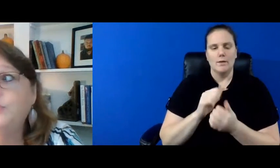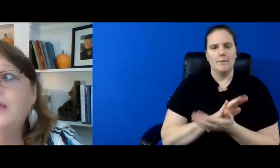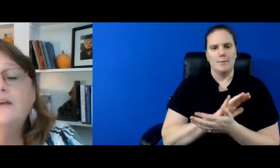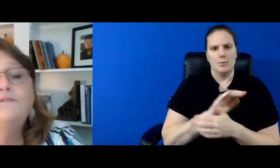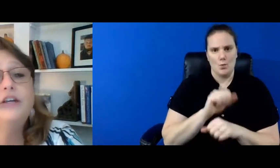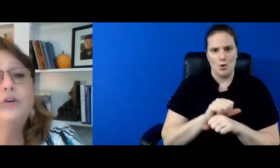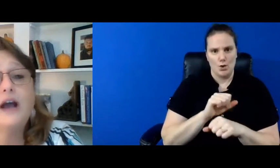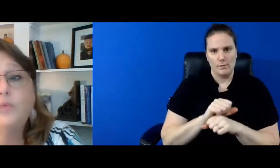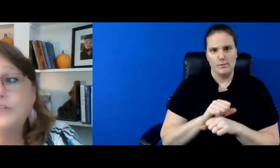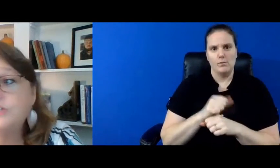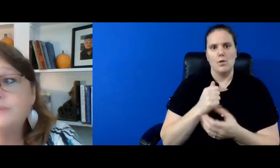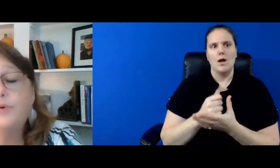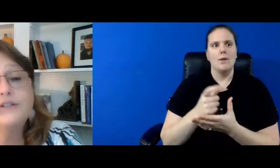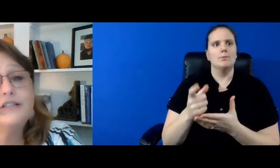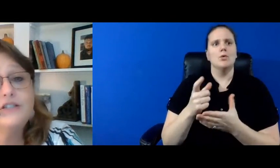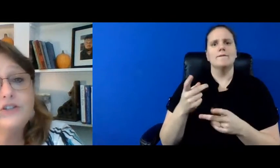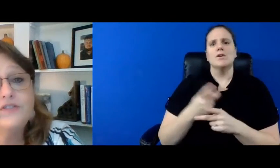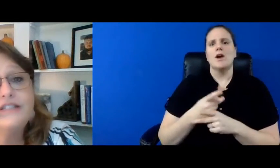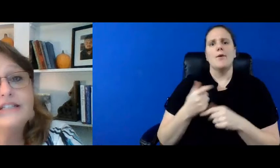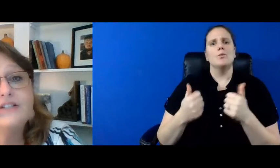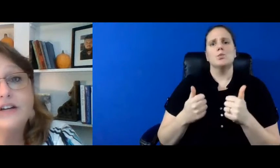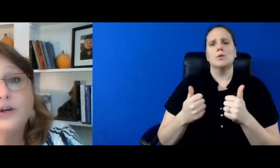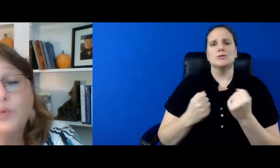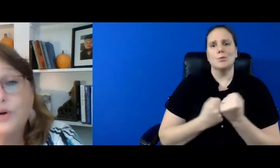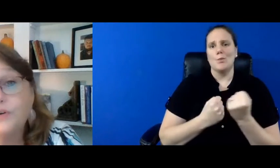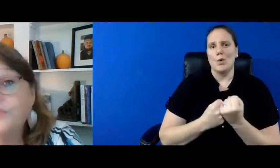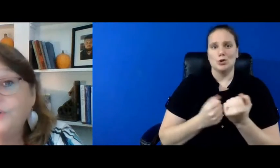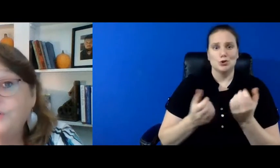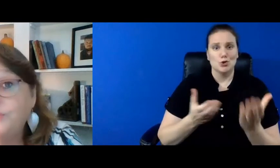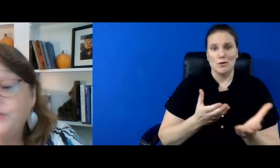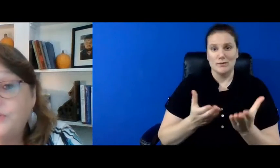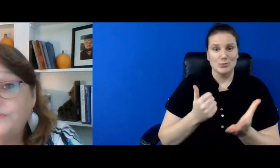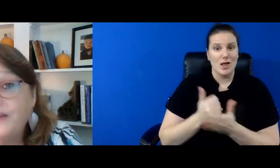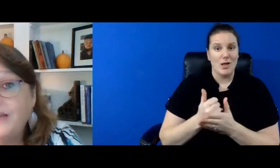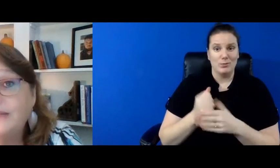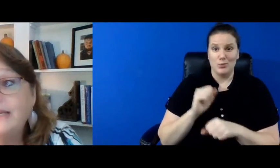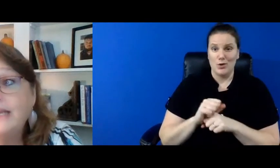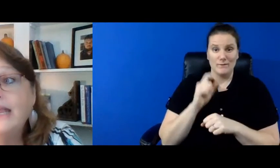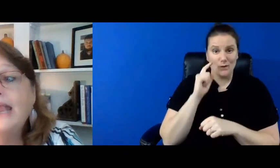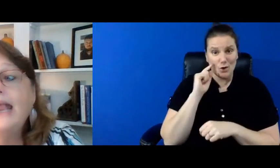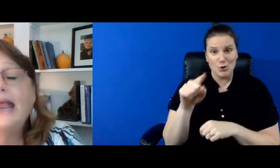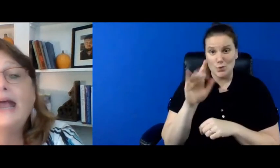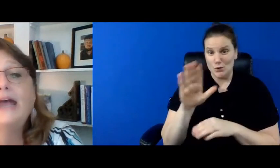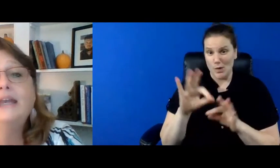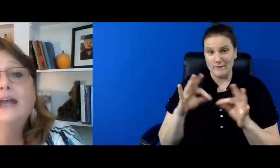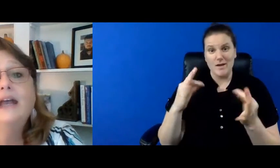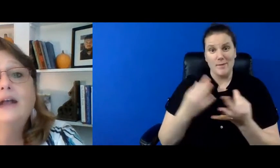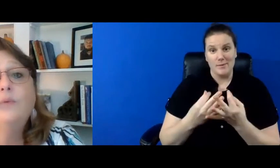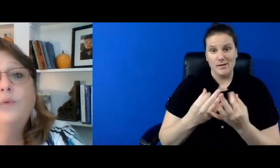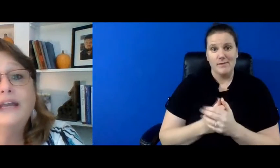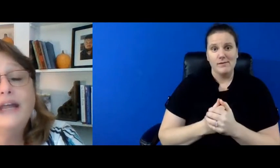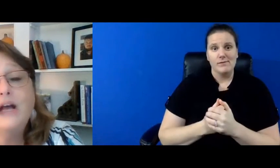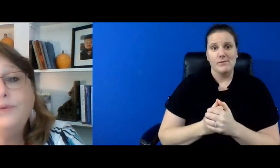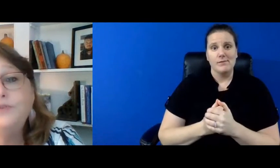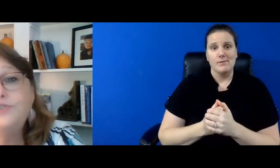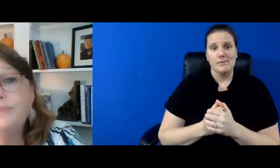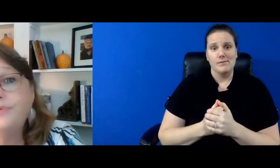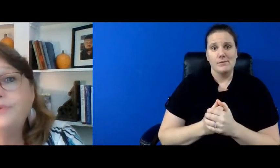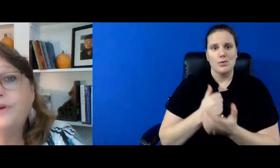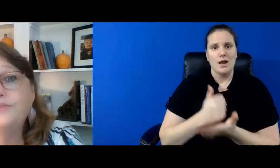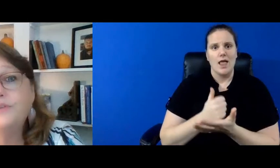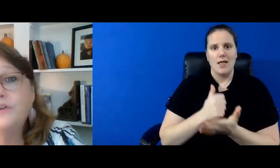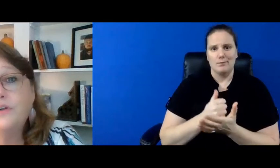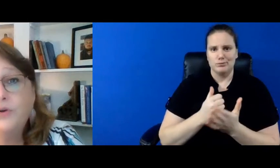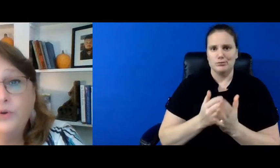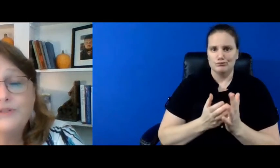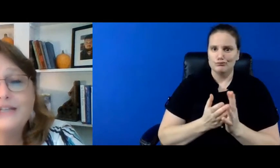help you figure out which supports and services are going to work for you and your family and we can help you jump